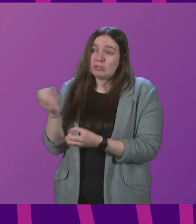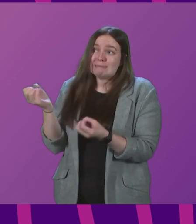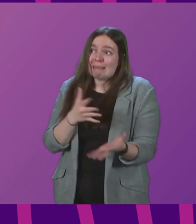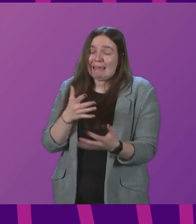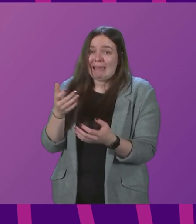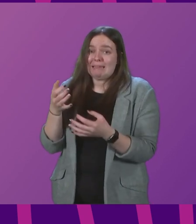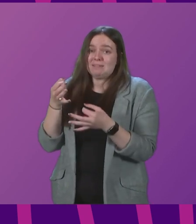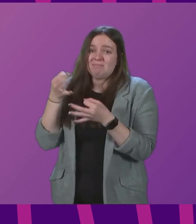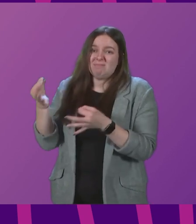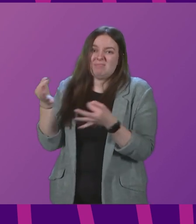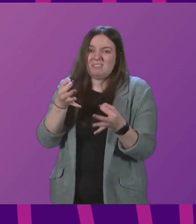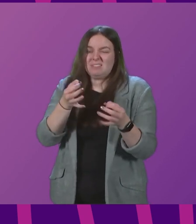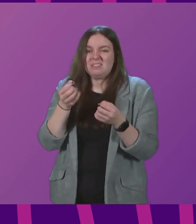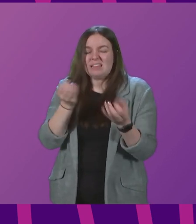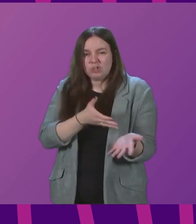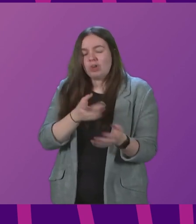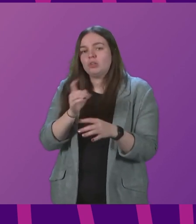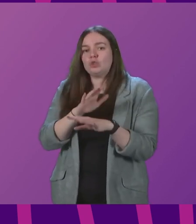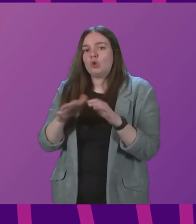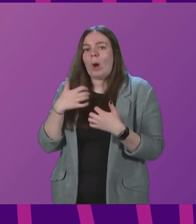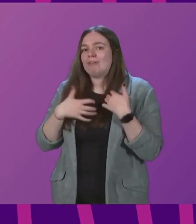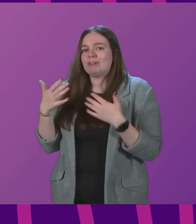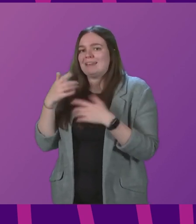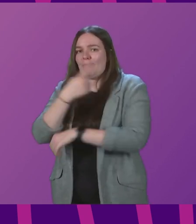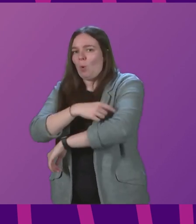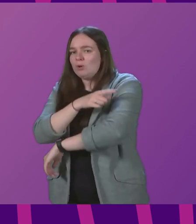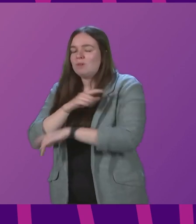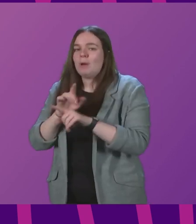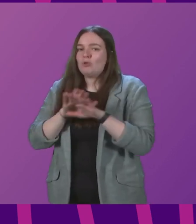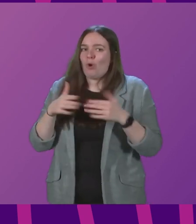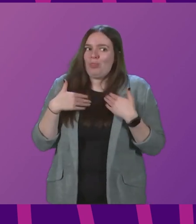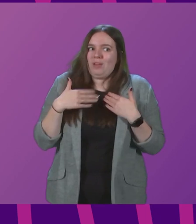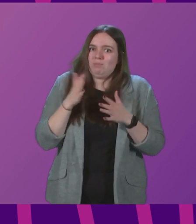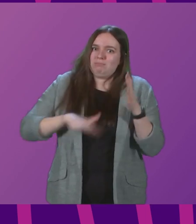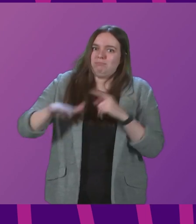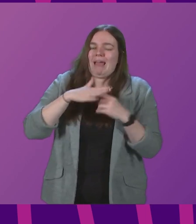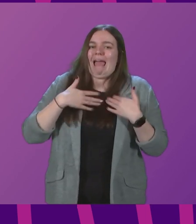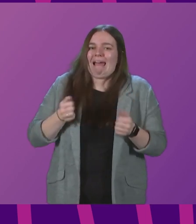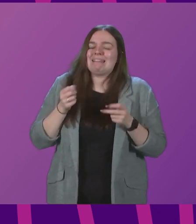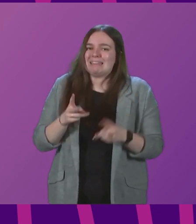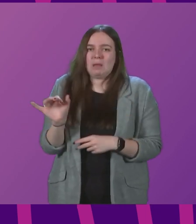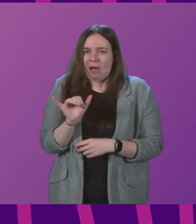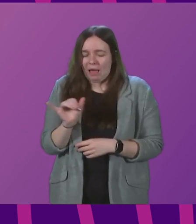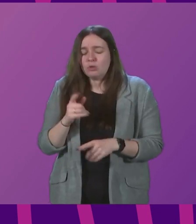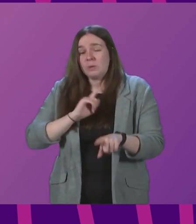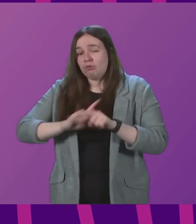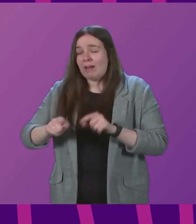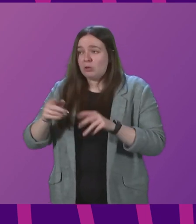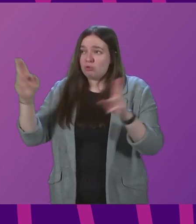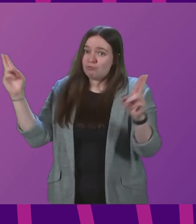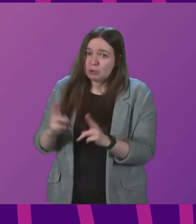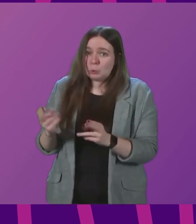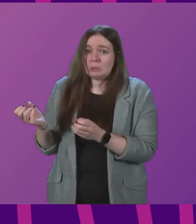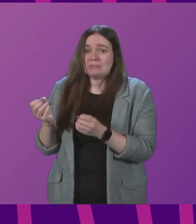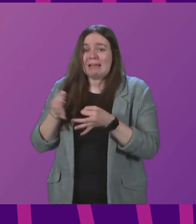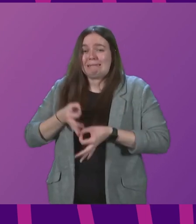interest of people who are delayed in hospital, but they not in the interest of the wider health system either. So we are working hard to try to reduce delayed discharge. will on